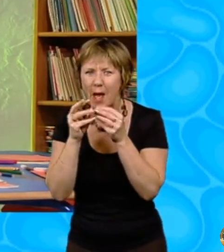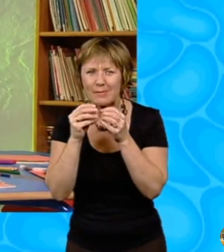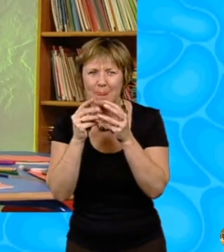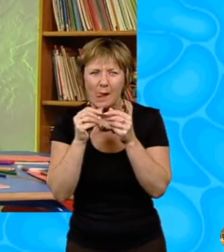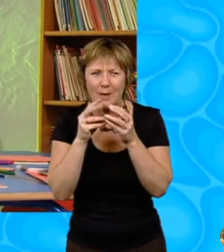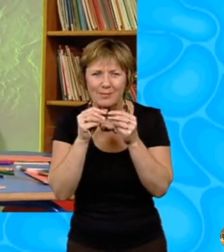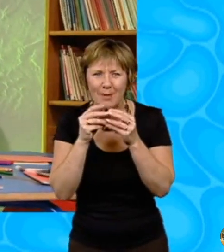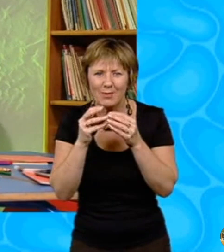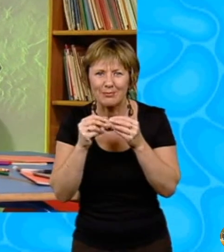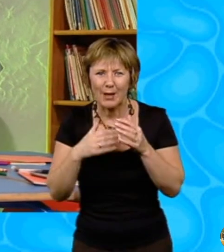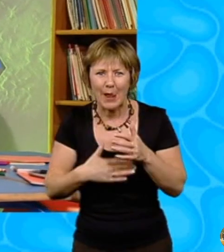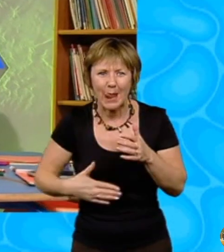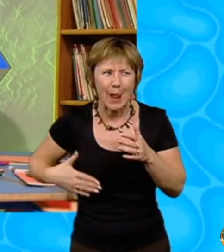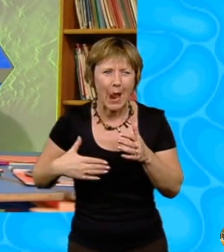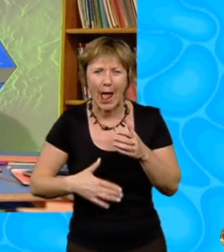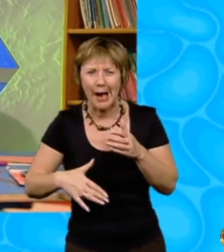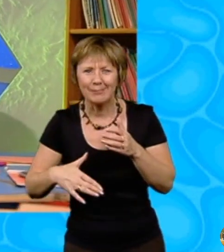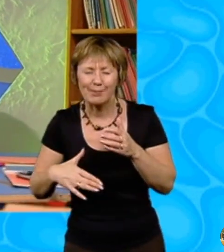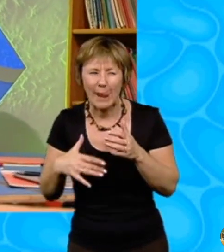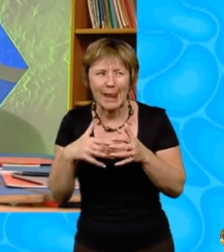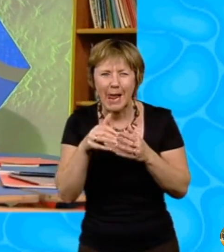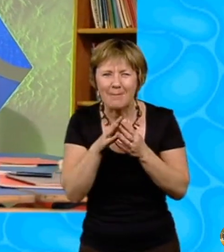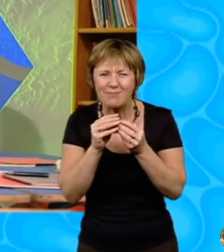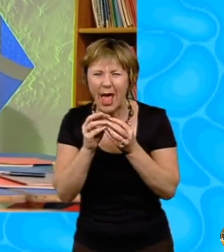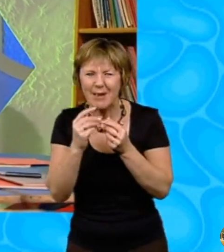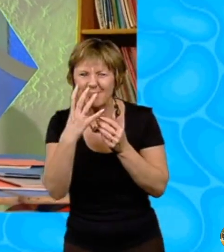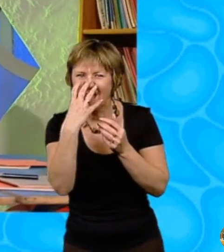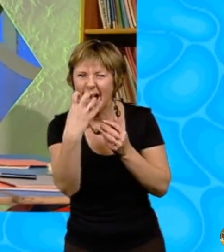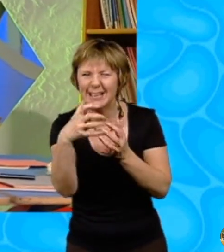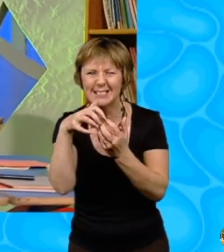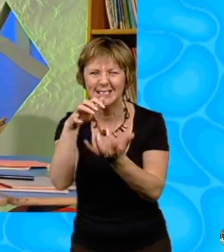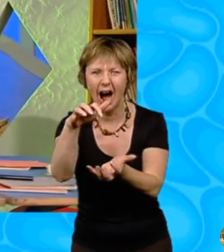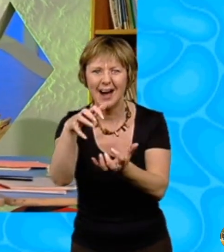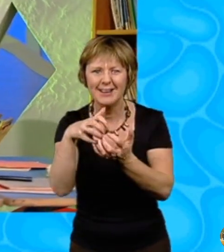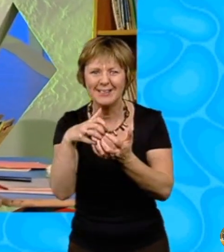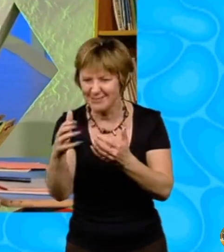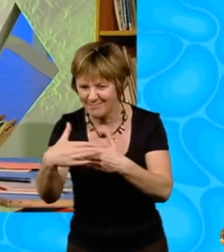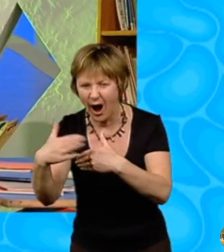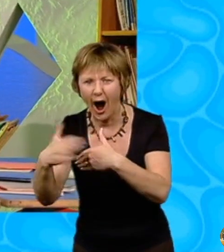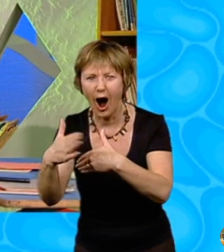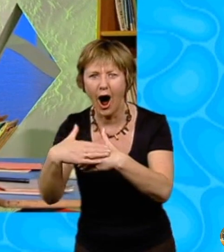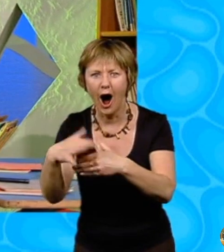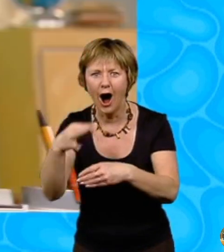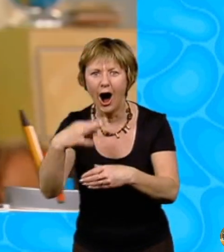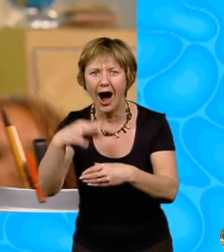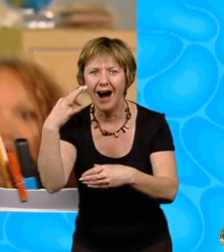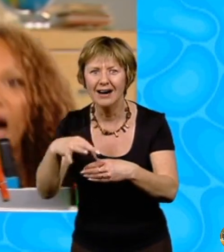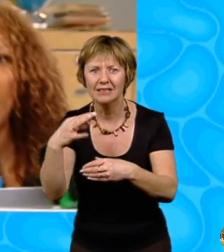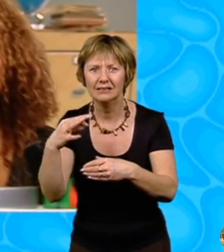Delicious! She licked her lips. Can I have a couple more? I was